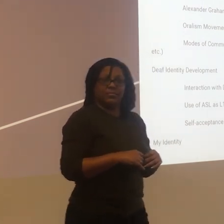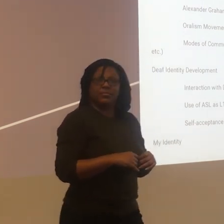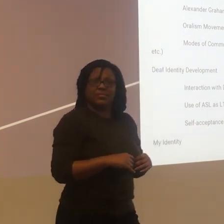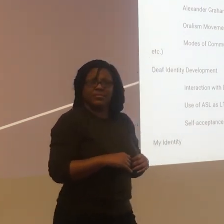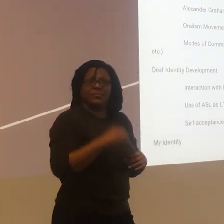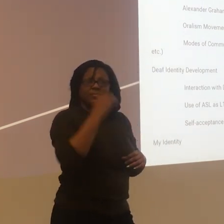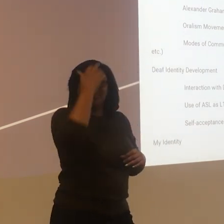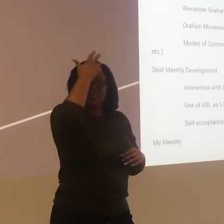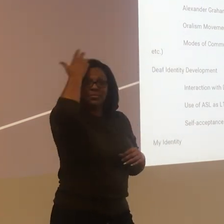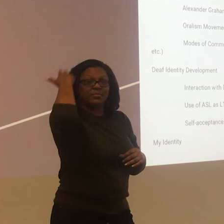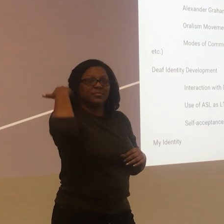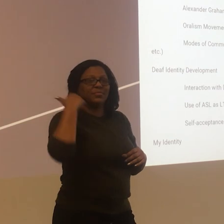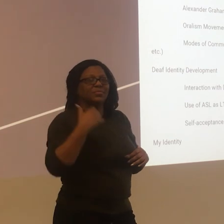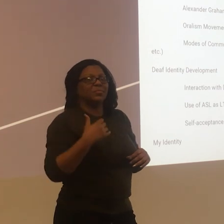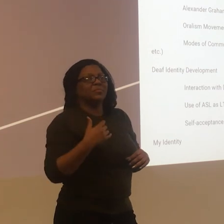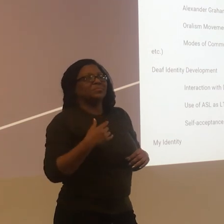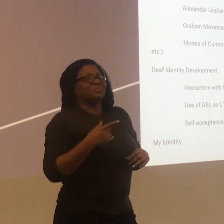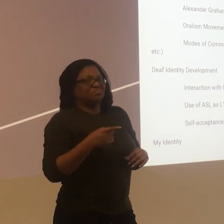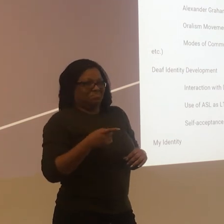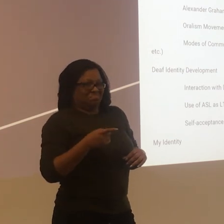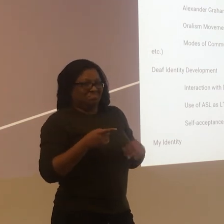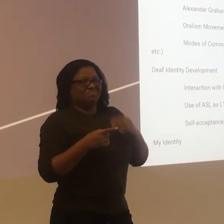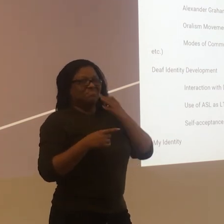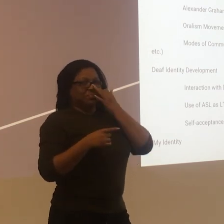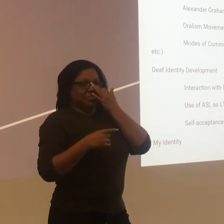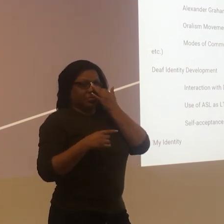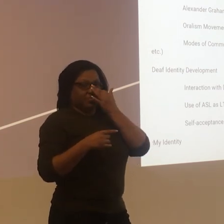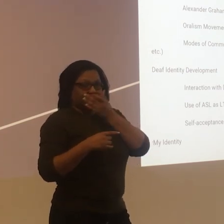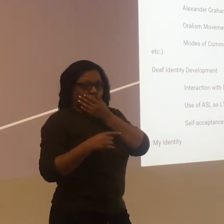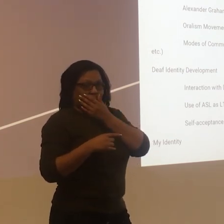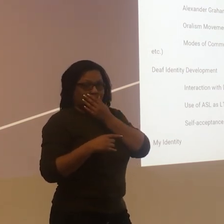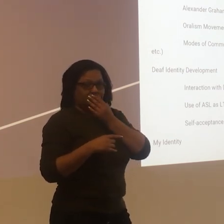way that we can welcome deaf people to attend that movie?